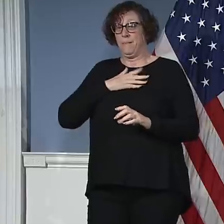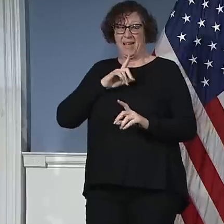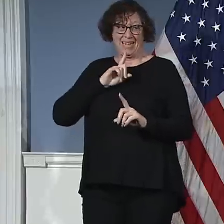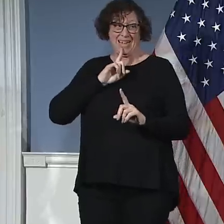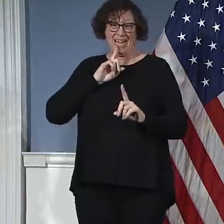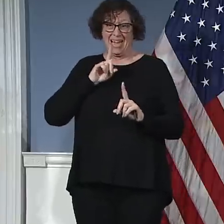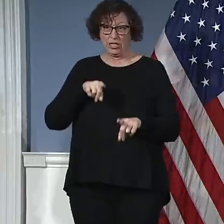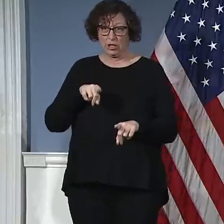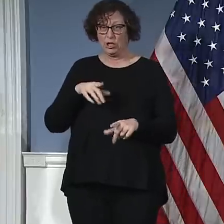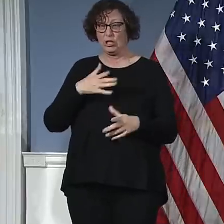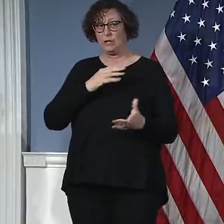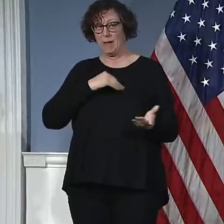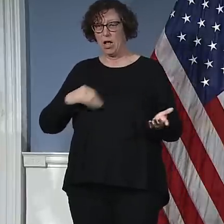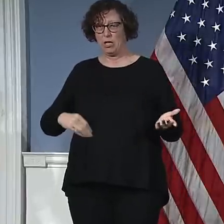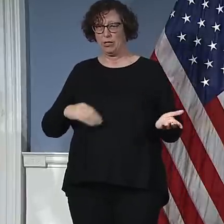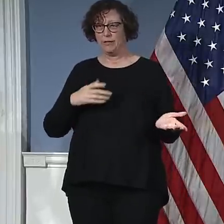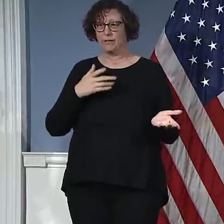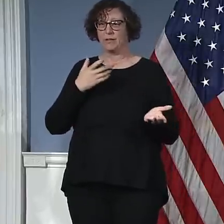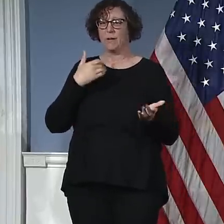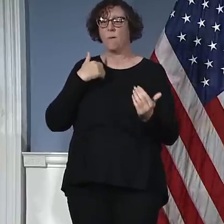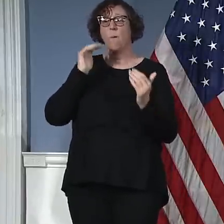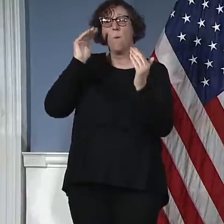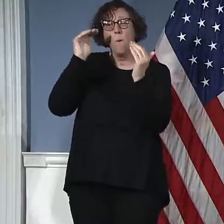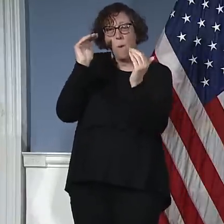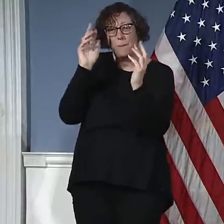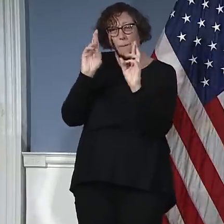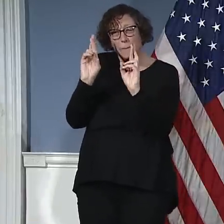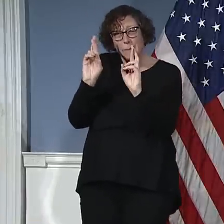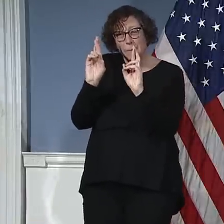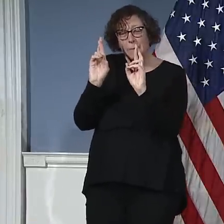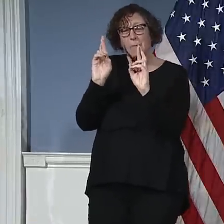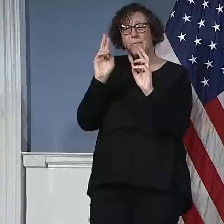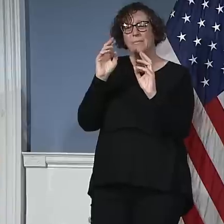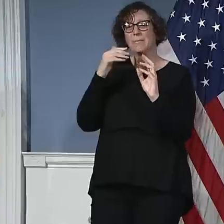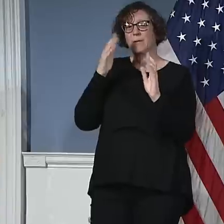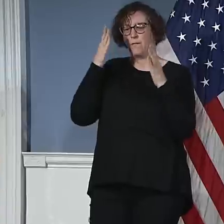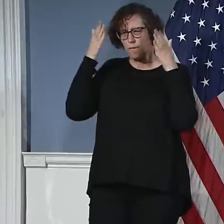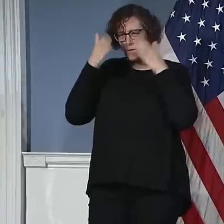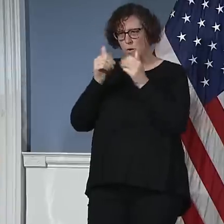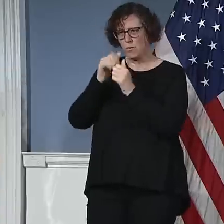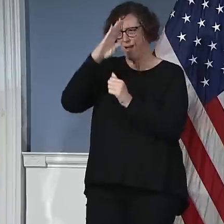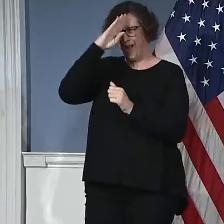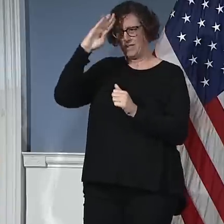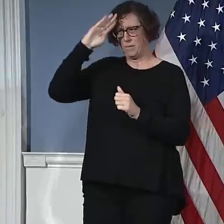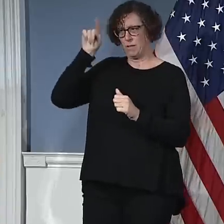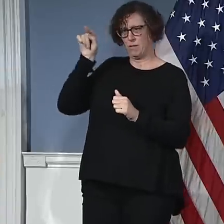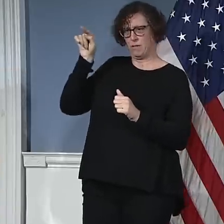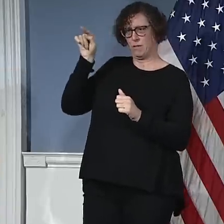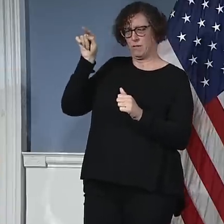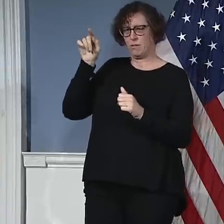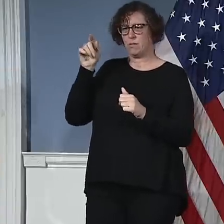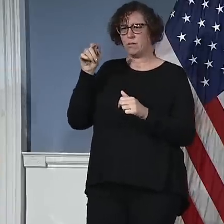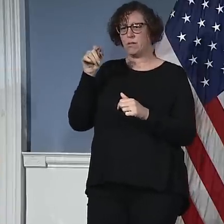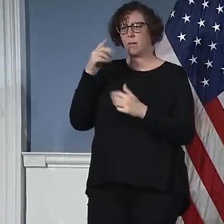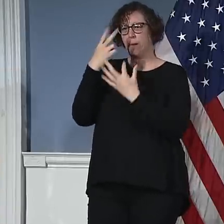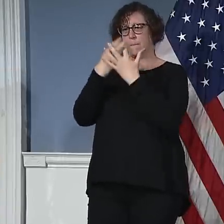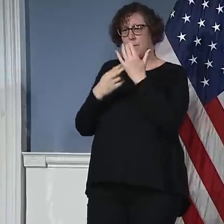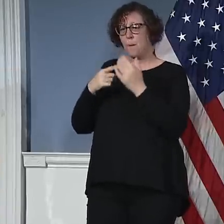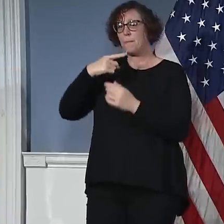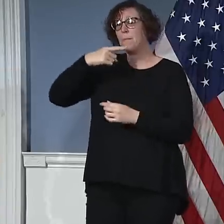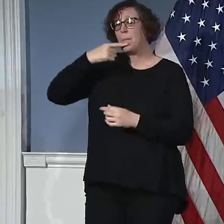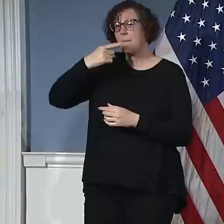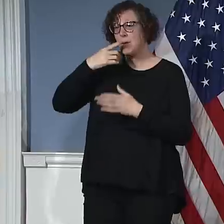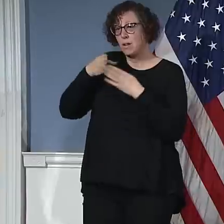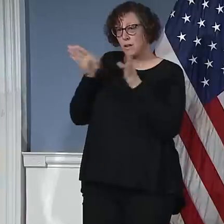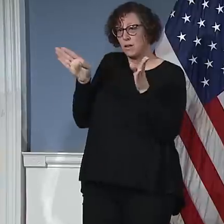is build capacity where the hospitals are first, both the publics and the voluntary hospitals. So that's just